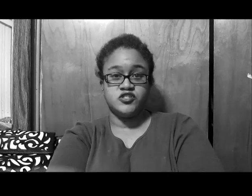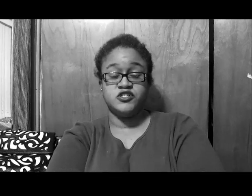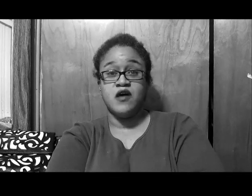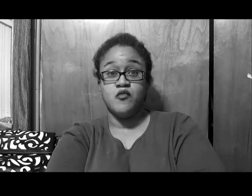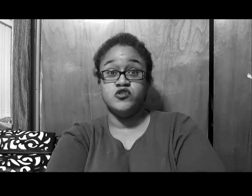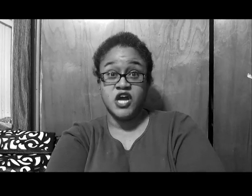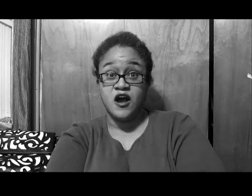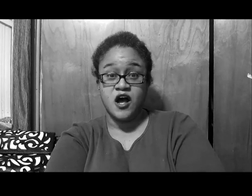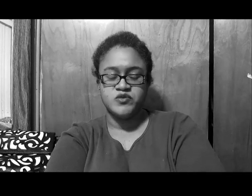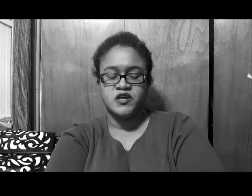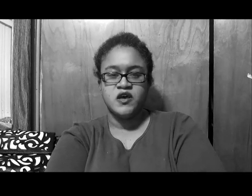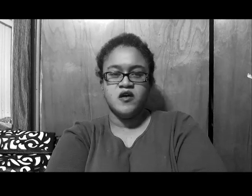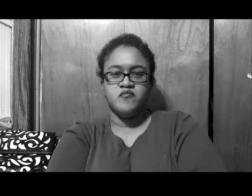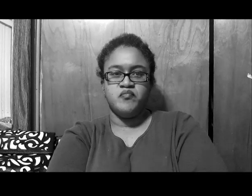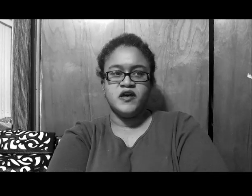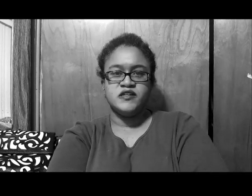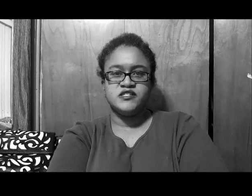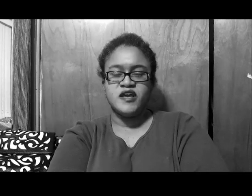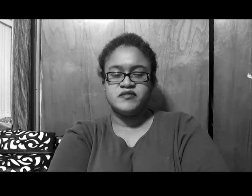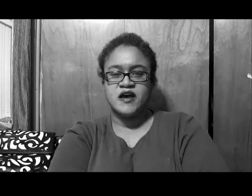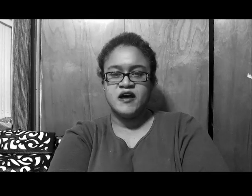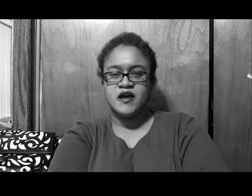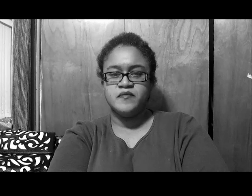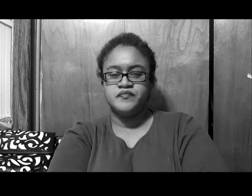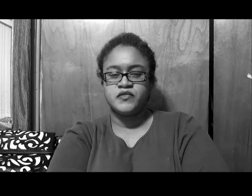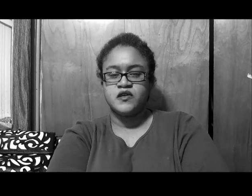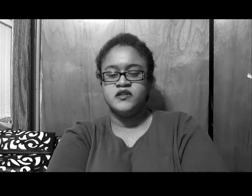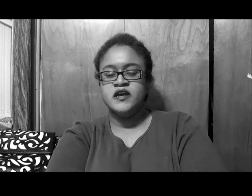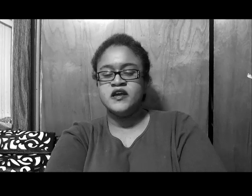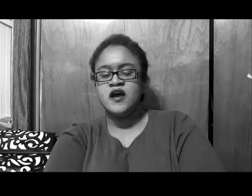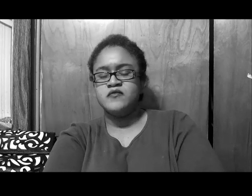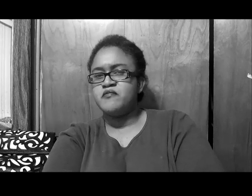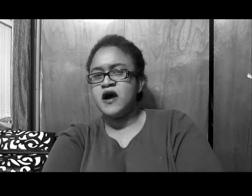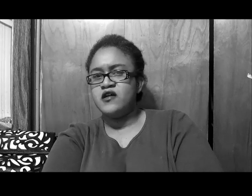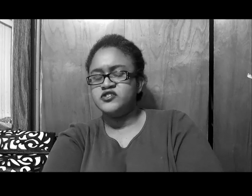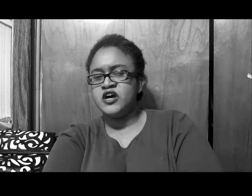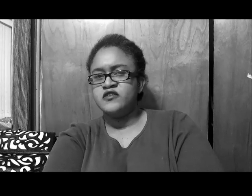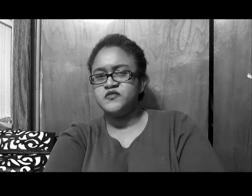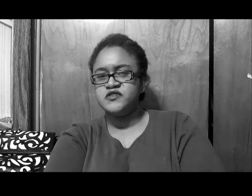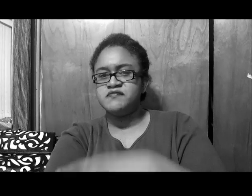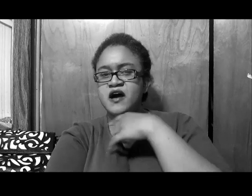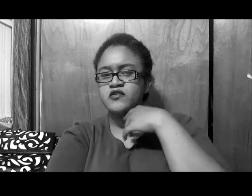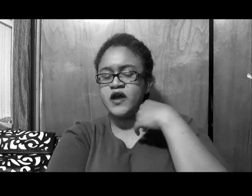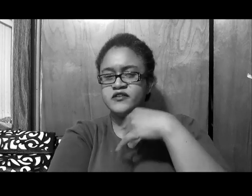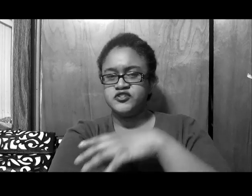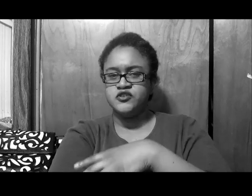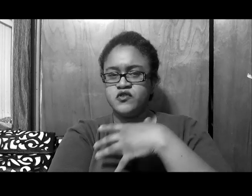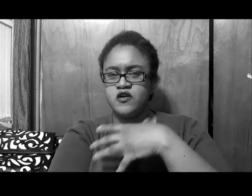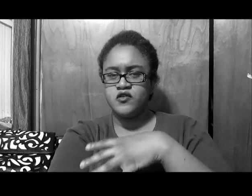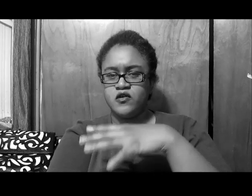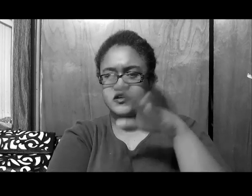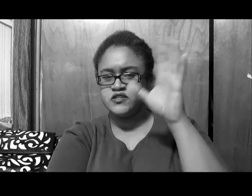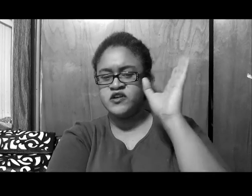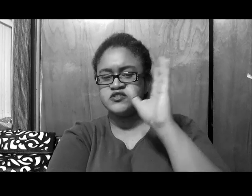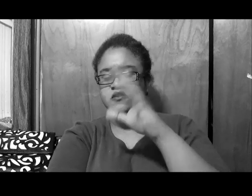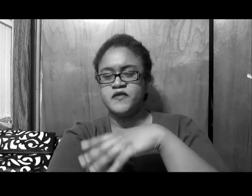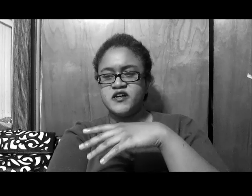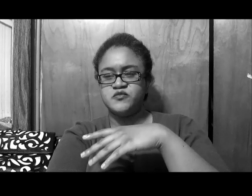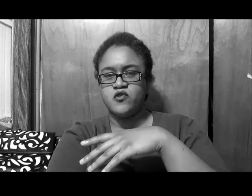she got more jobs, but at the same time, then they got Apollo, y'all know, Apollo had a suit coat on, because we're just going to fast forward,